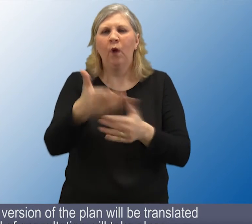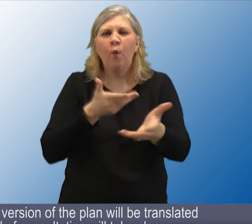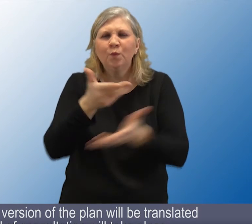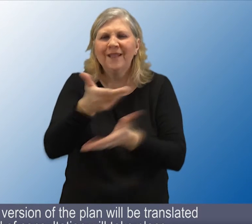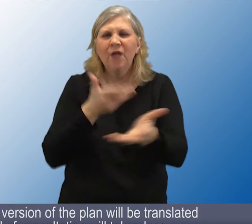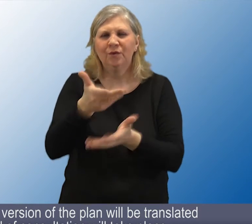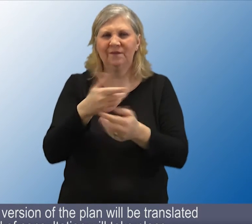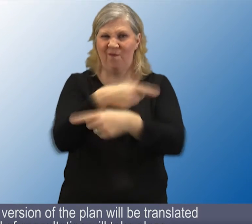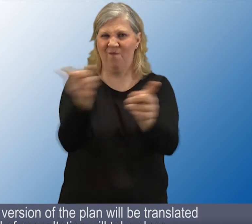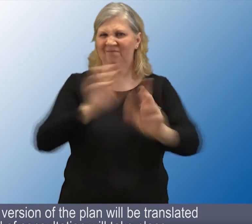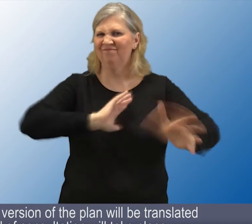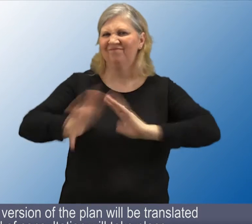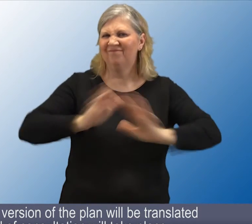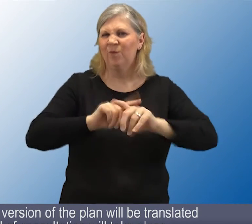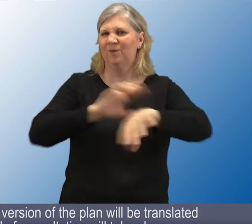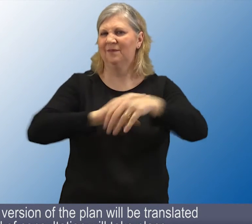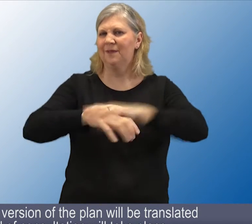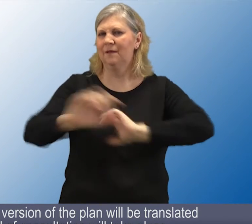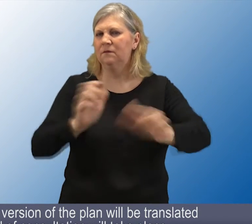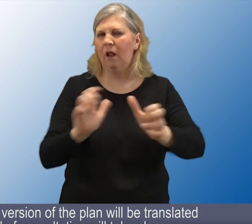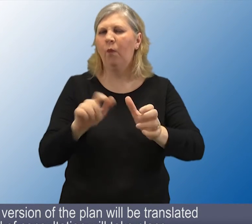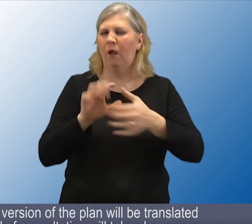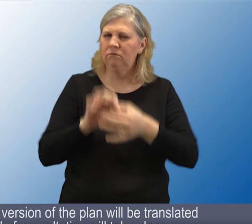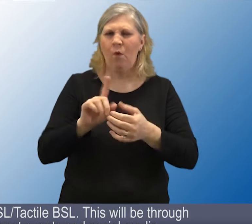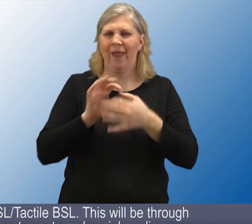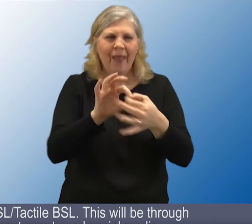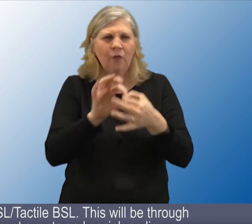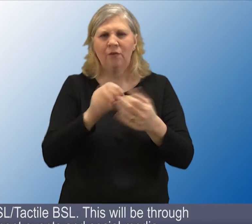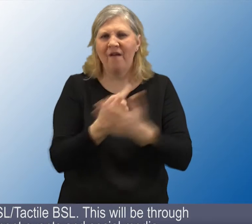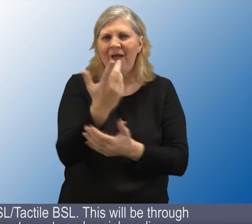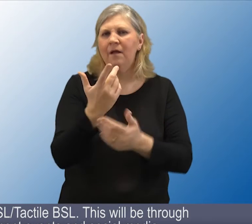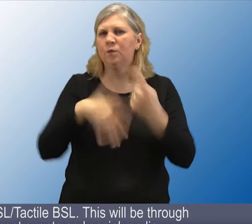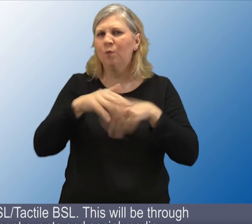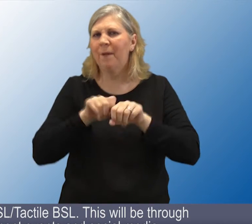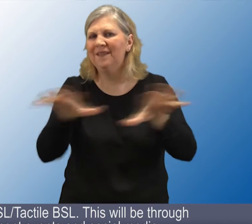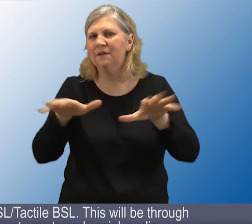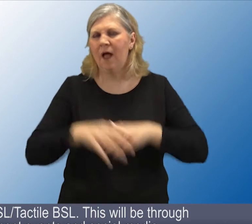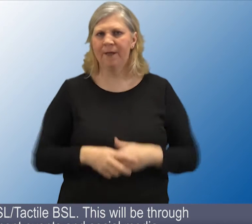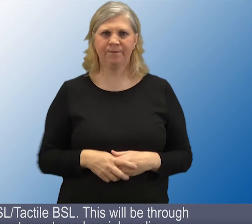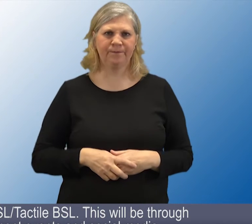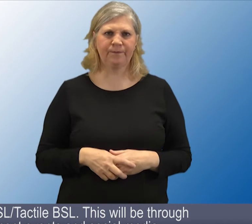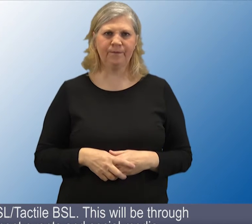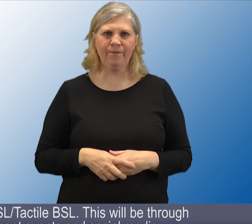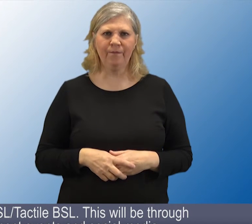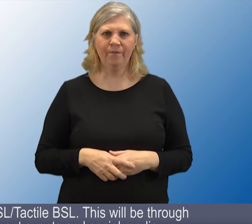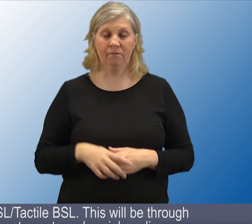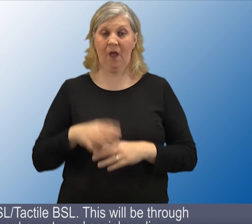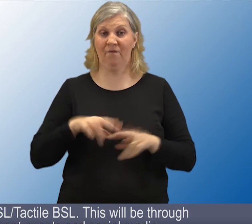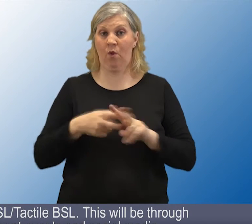period of consultation will take place for users of BSL Tactile BSL. This will be through engagement events and social